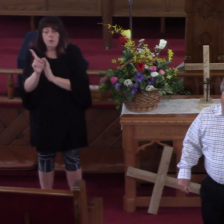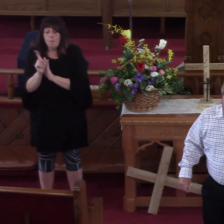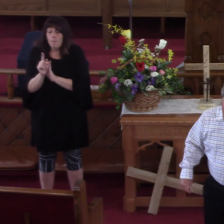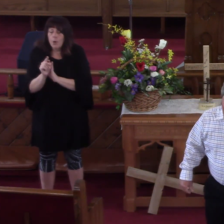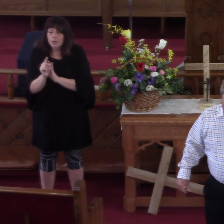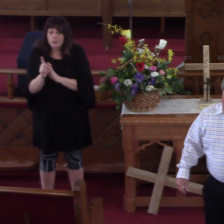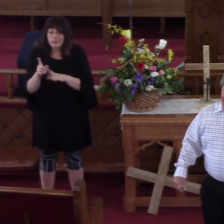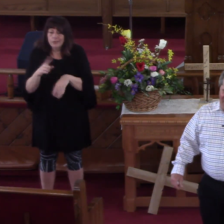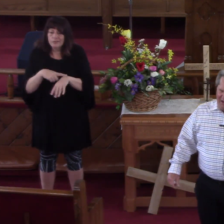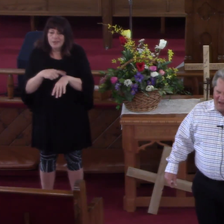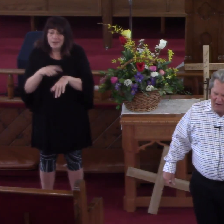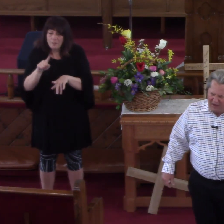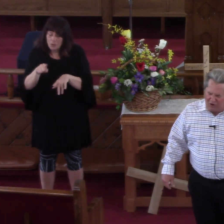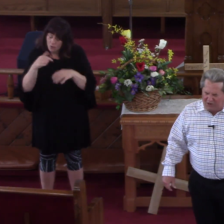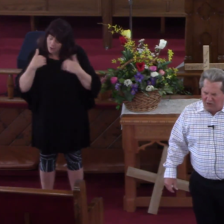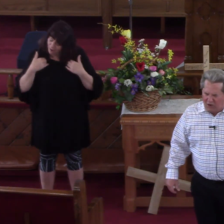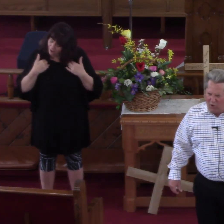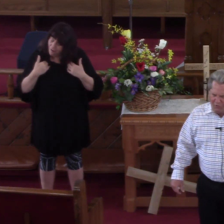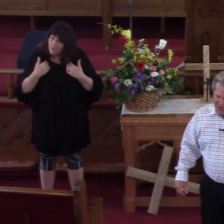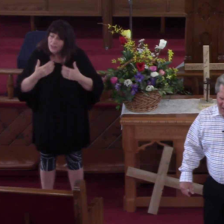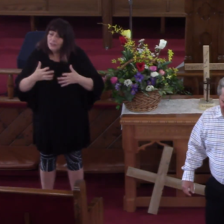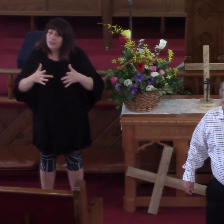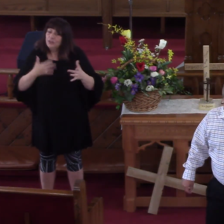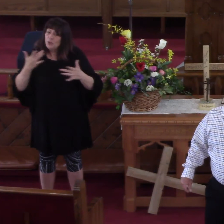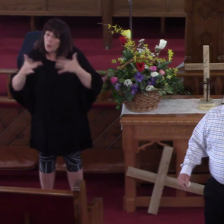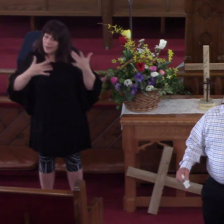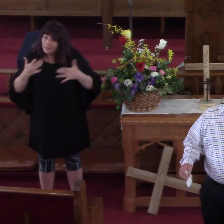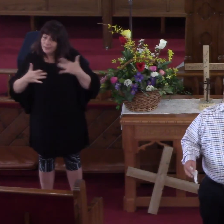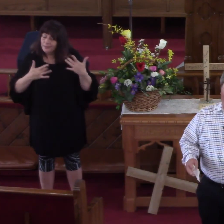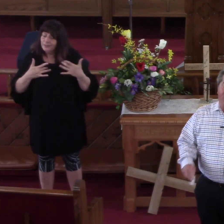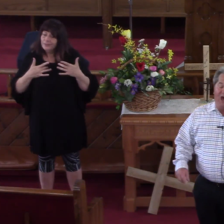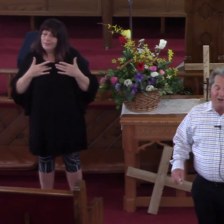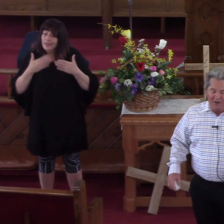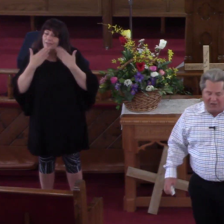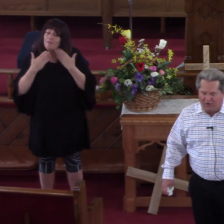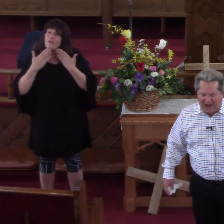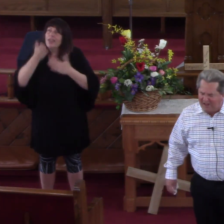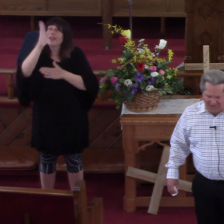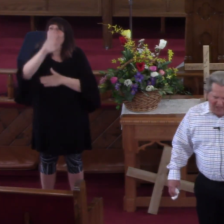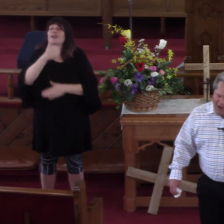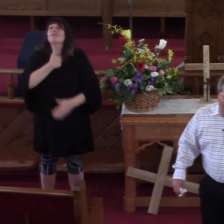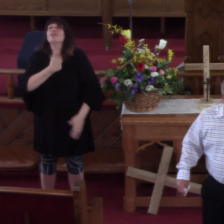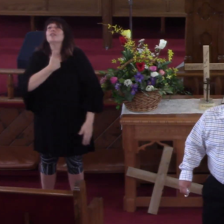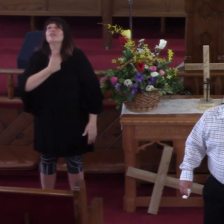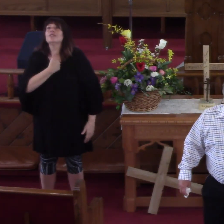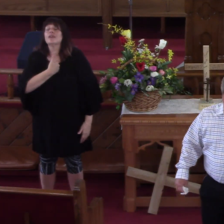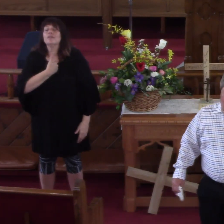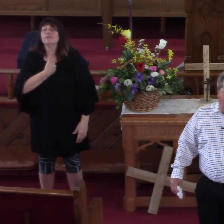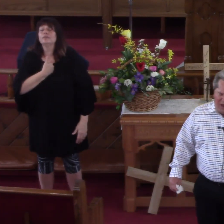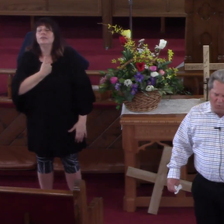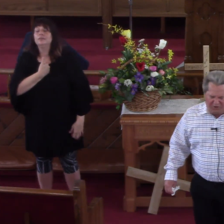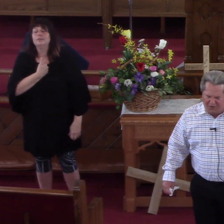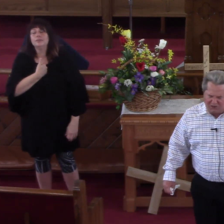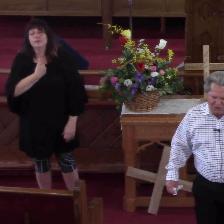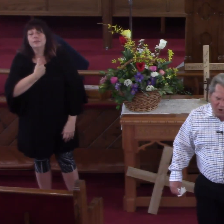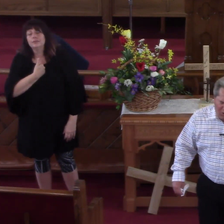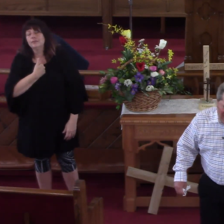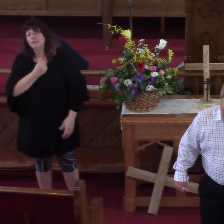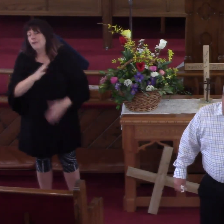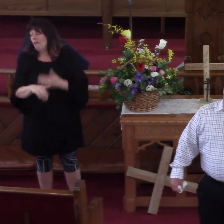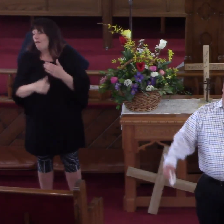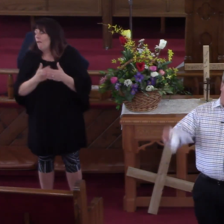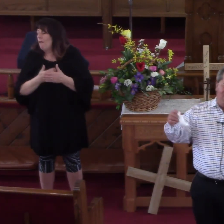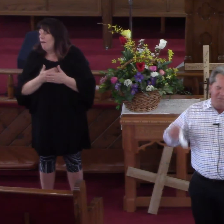have joy and you can know, thank God for yourself and not another that all is well with your